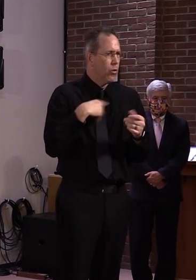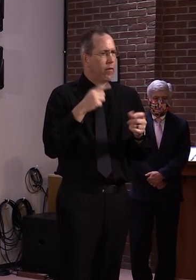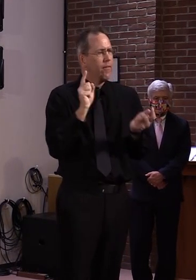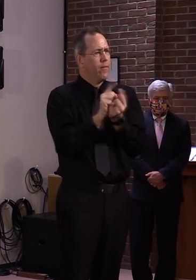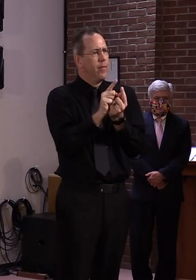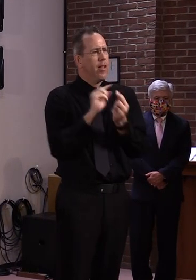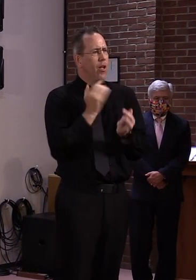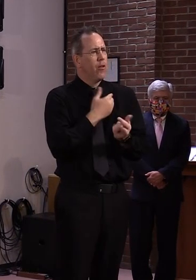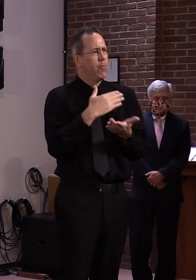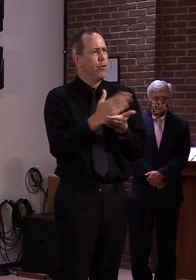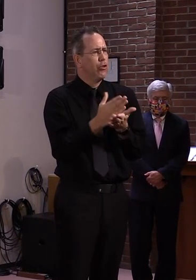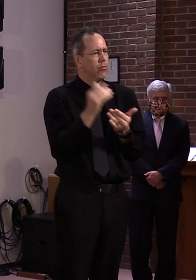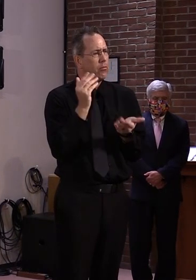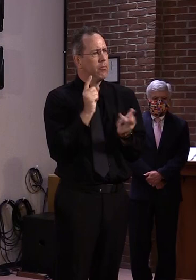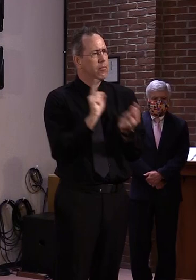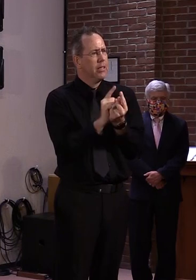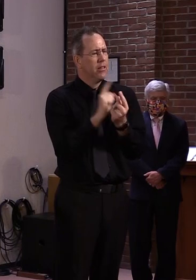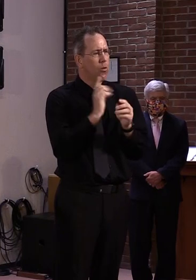Very good. Thank you. Please.